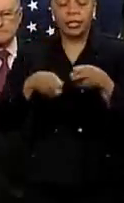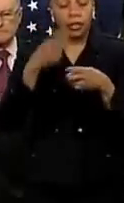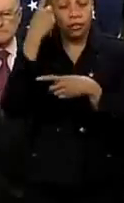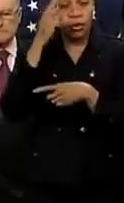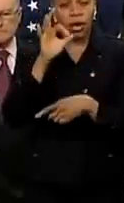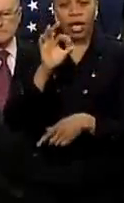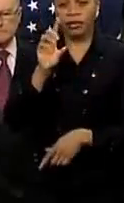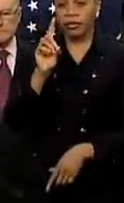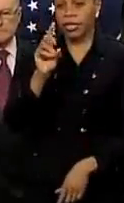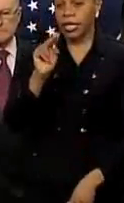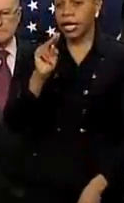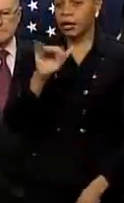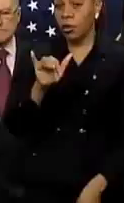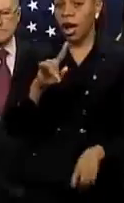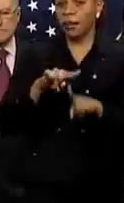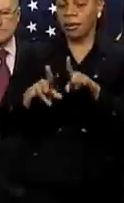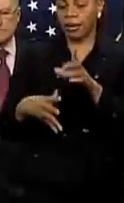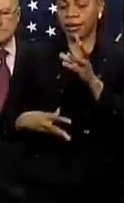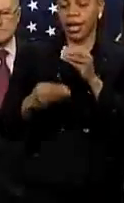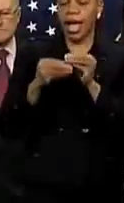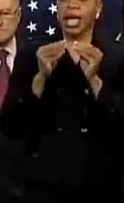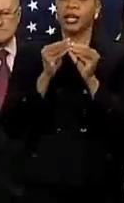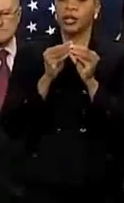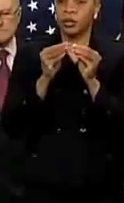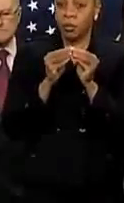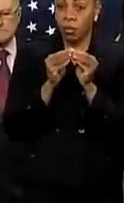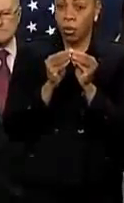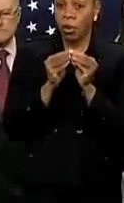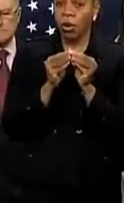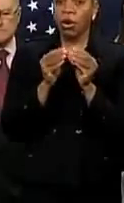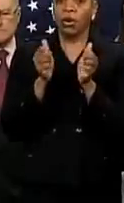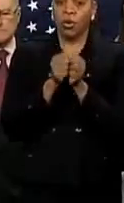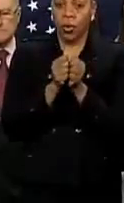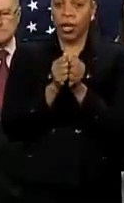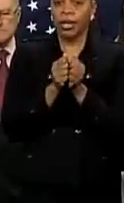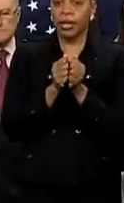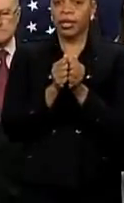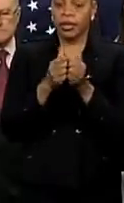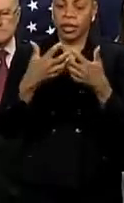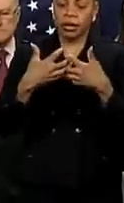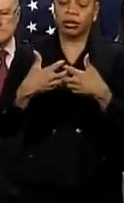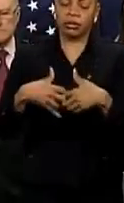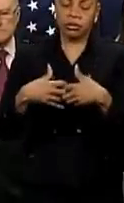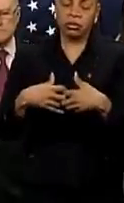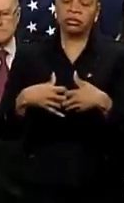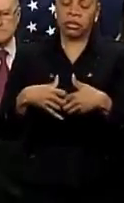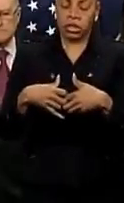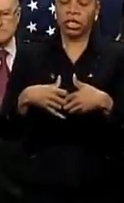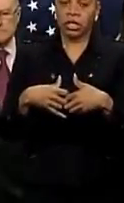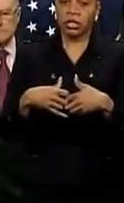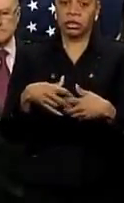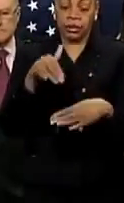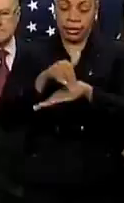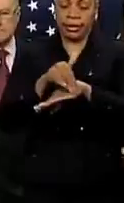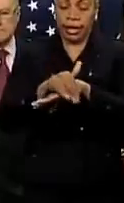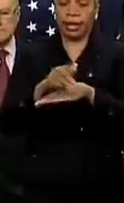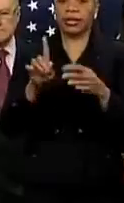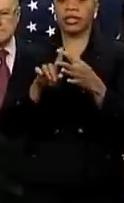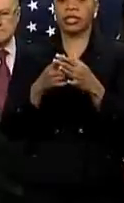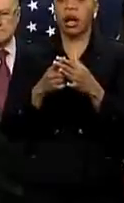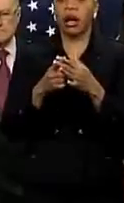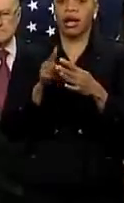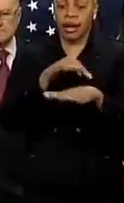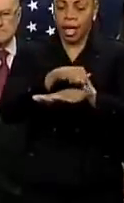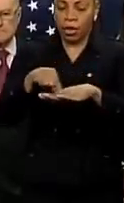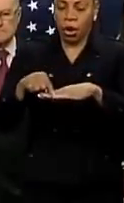added an additional firefighter to each of their engine units, starting with tonight's tour of duty. Because of the likelihood of moderate coastal